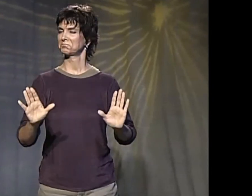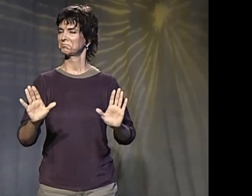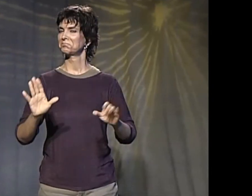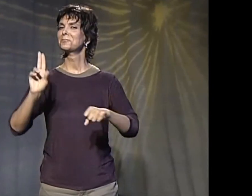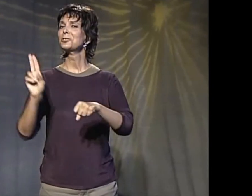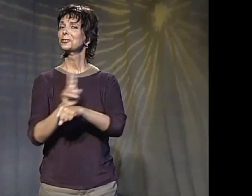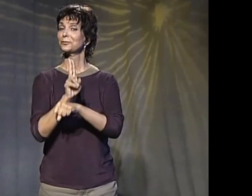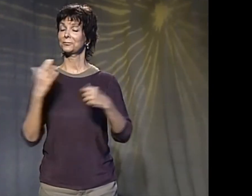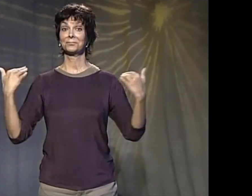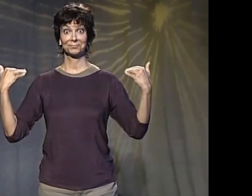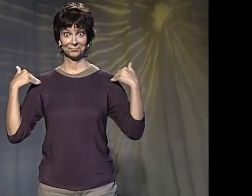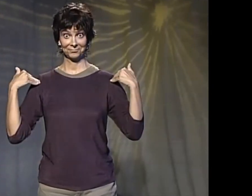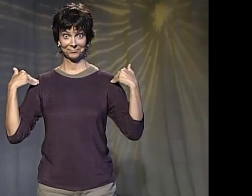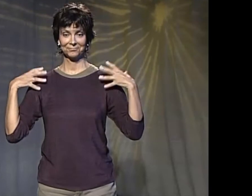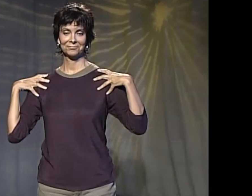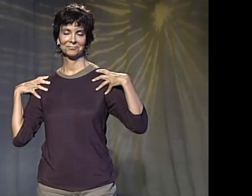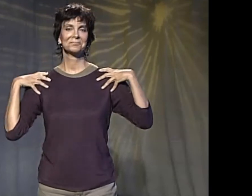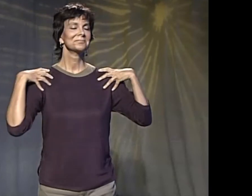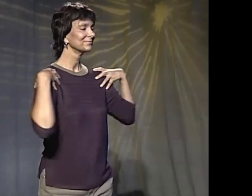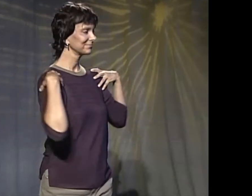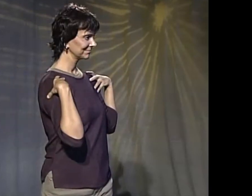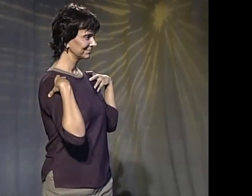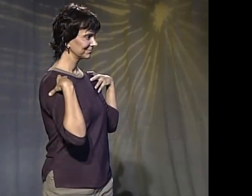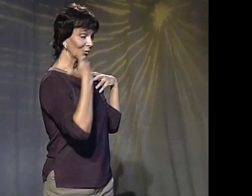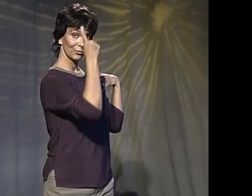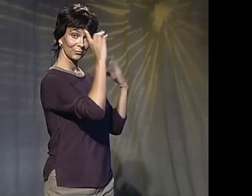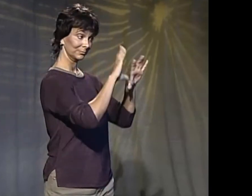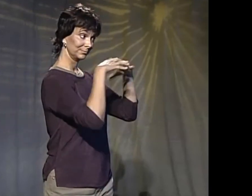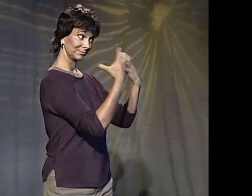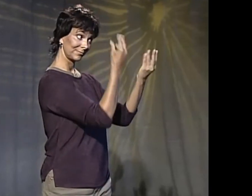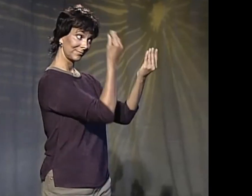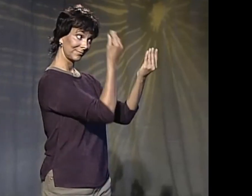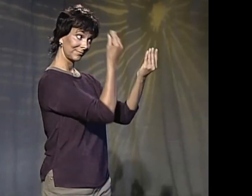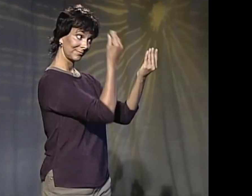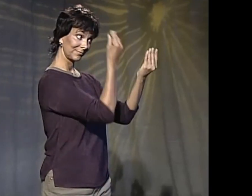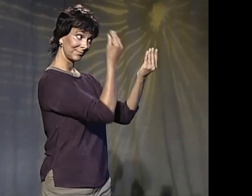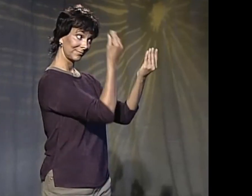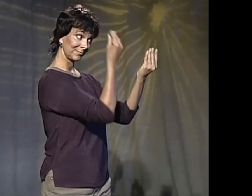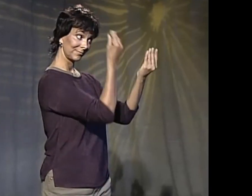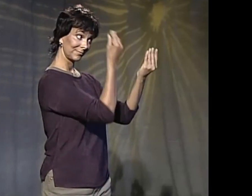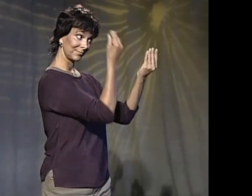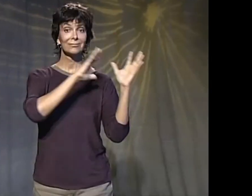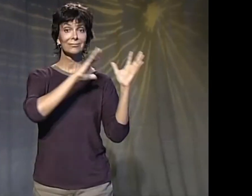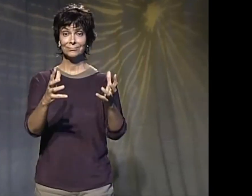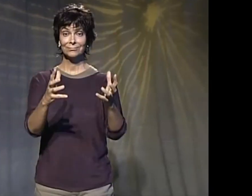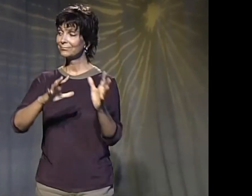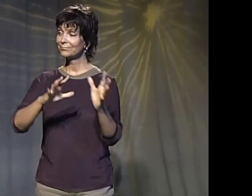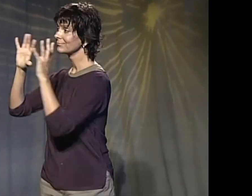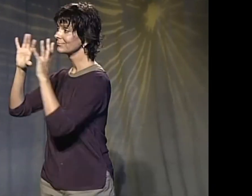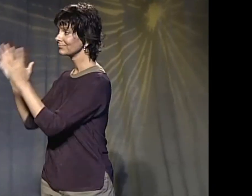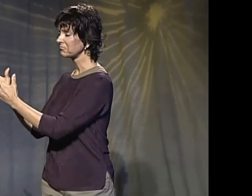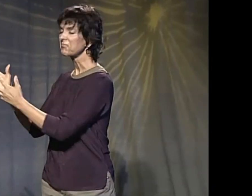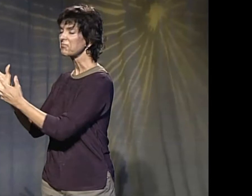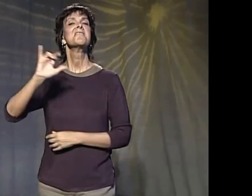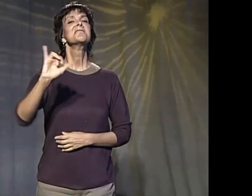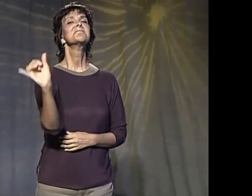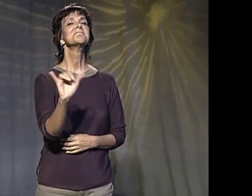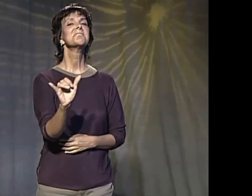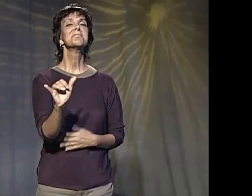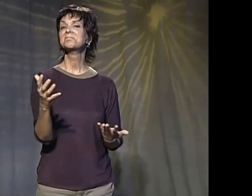So in order to avoid that, you're going to use a shoulder shift for one group of information over here, one in the middle, and one to the right.